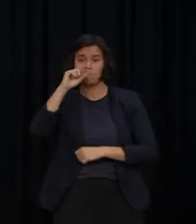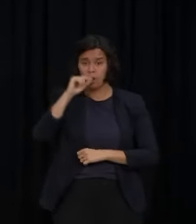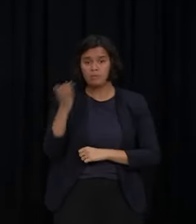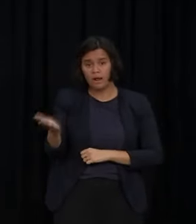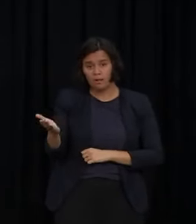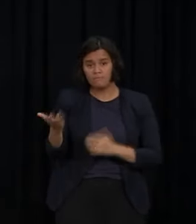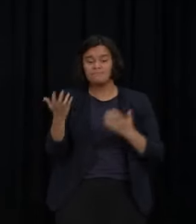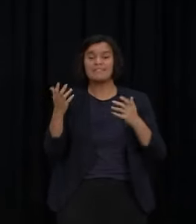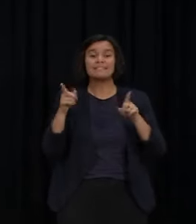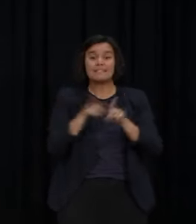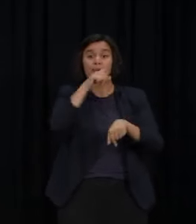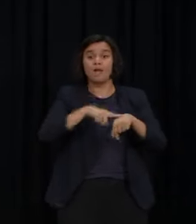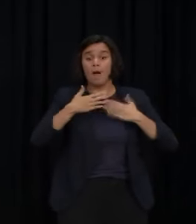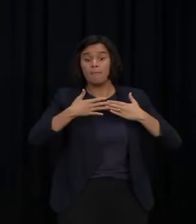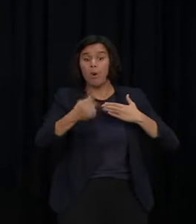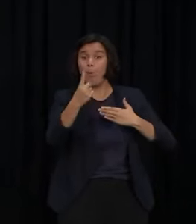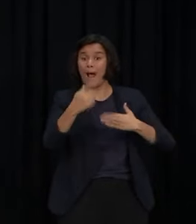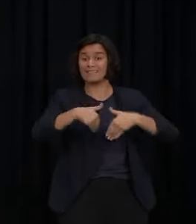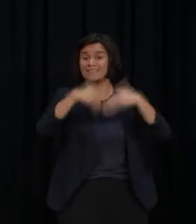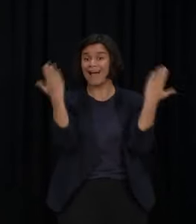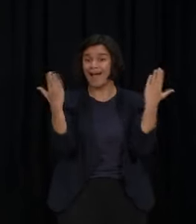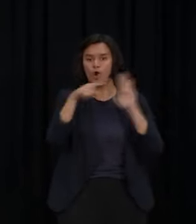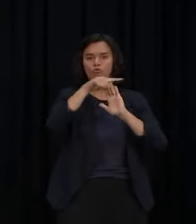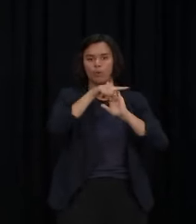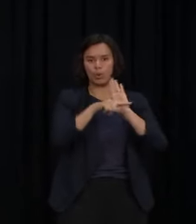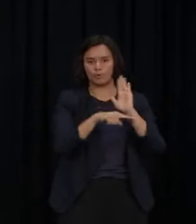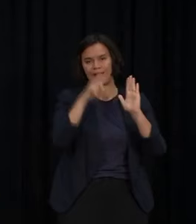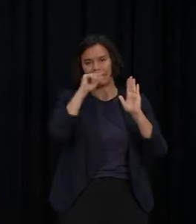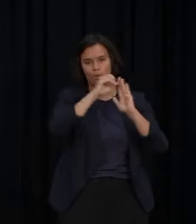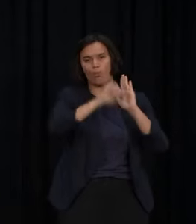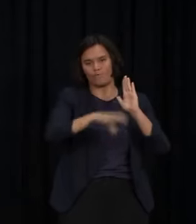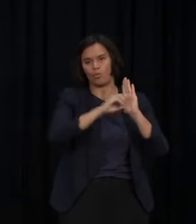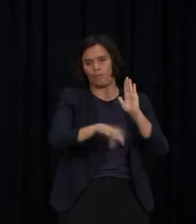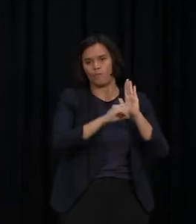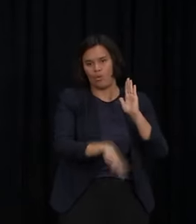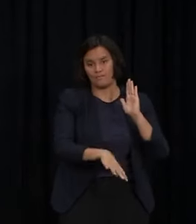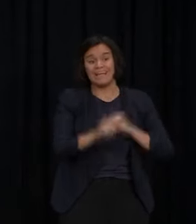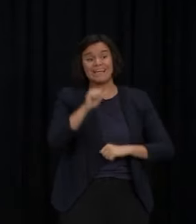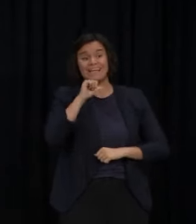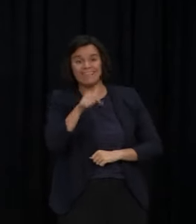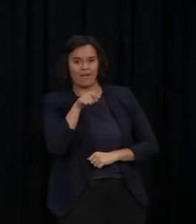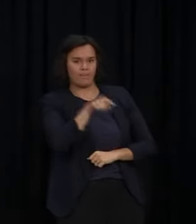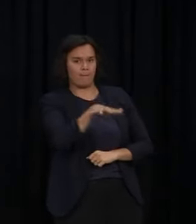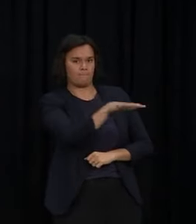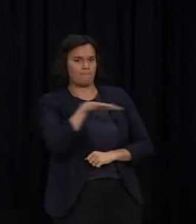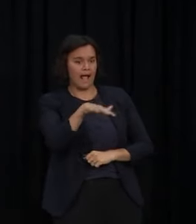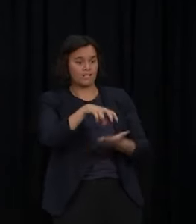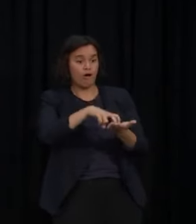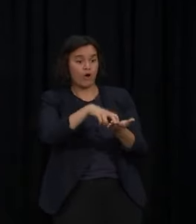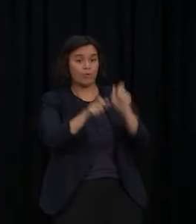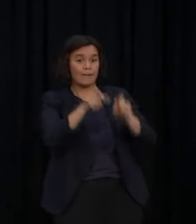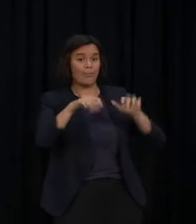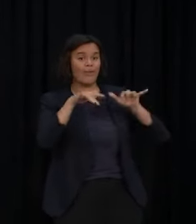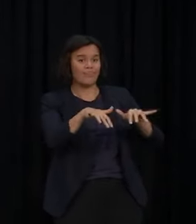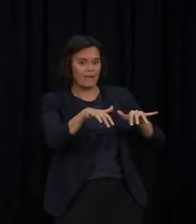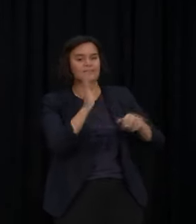vaccine passes and ease mandates in places where they are less likely to impact on vulnerable people. They will